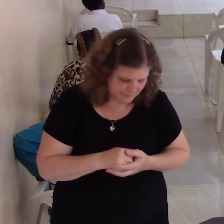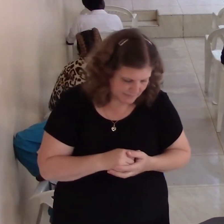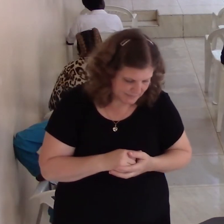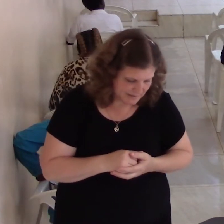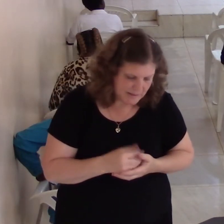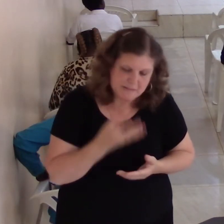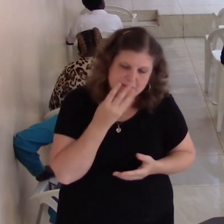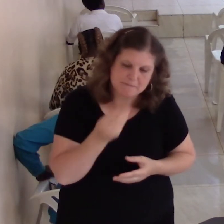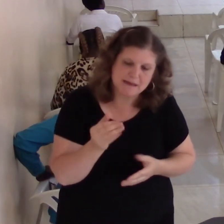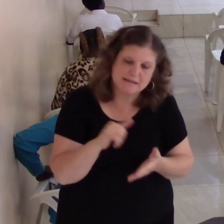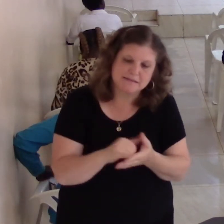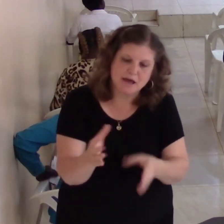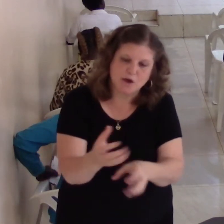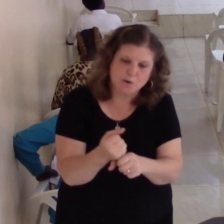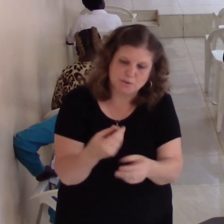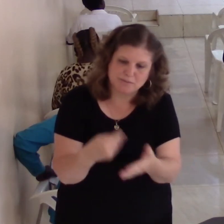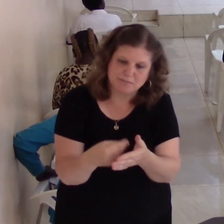This race betrayed him and deserved him.